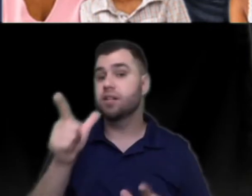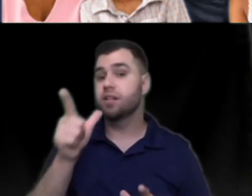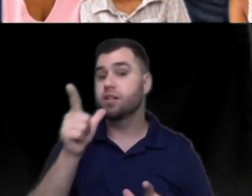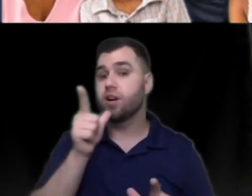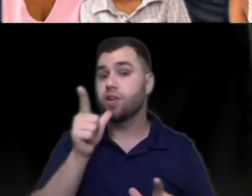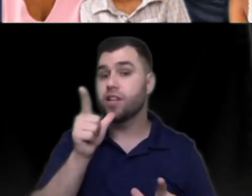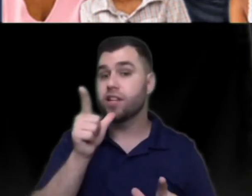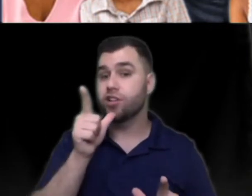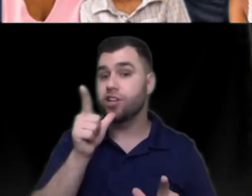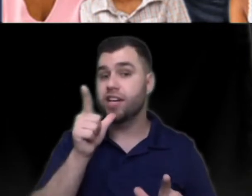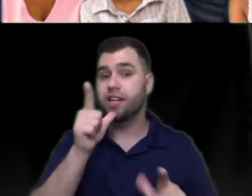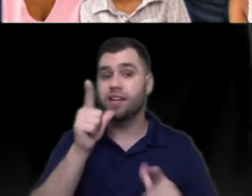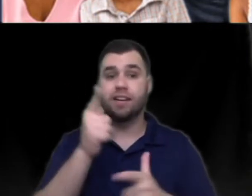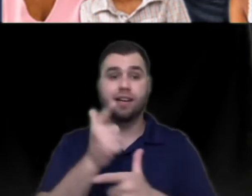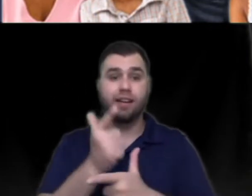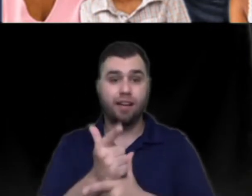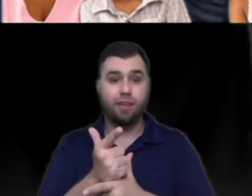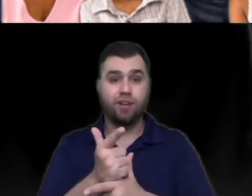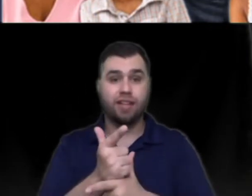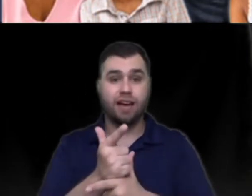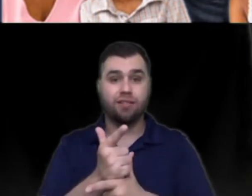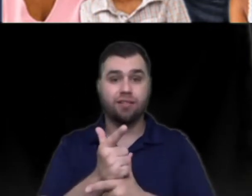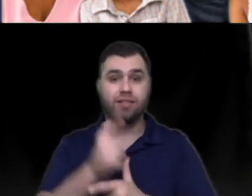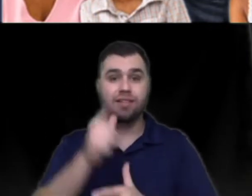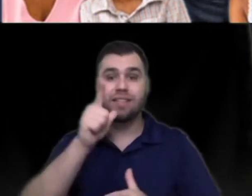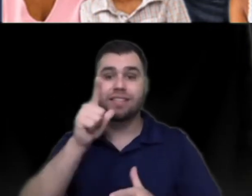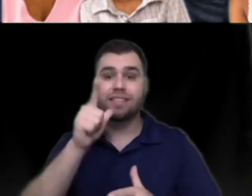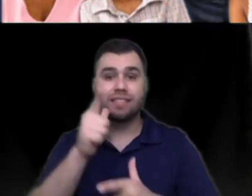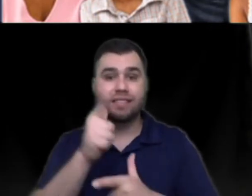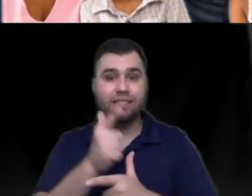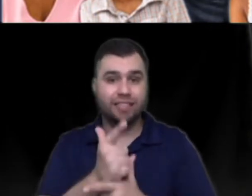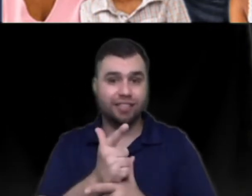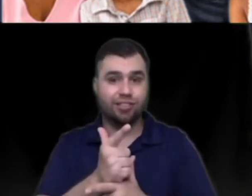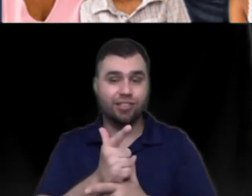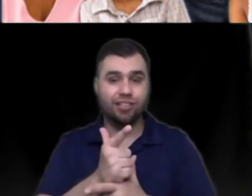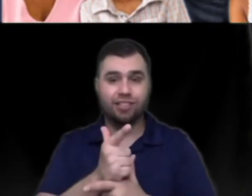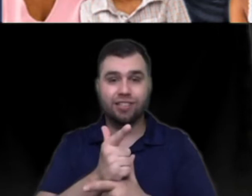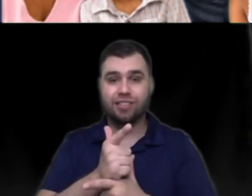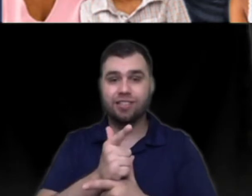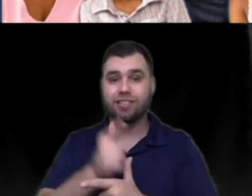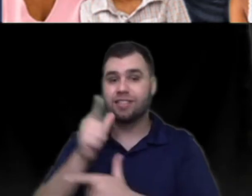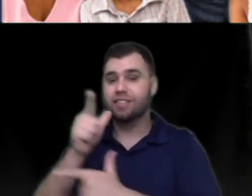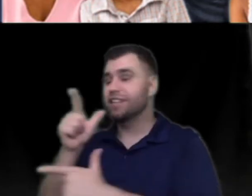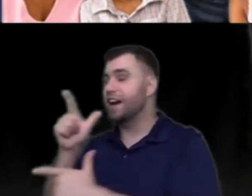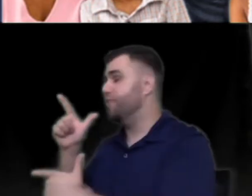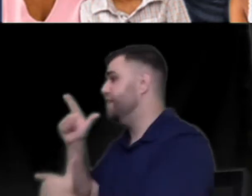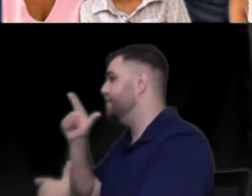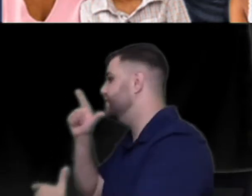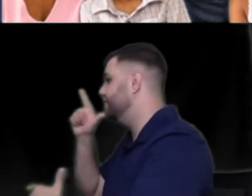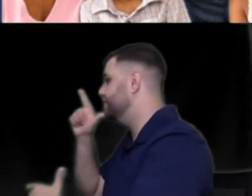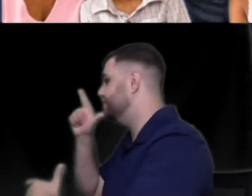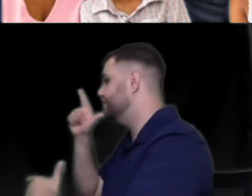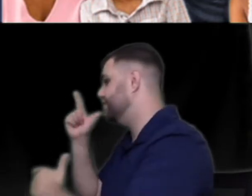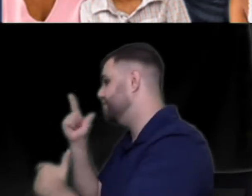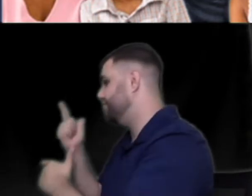so it's in the chin and break down sister sideways